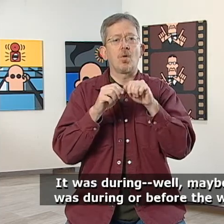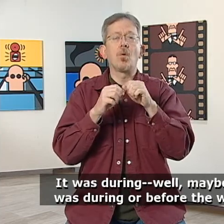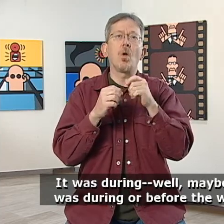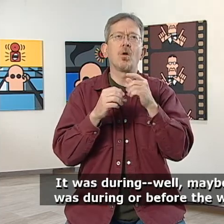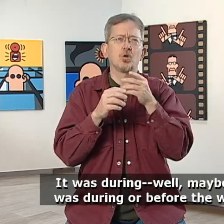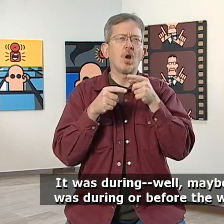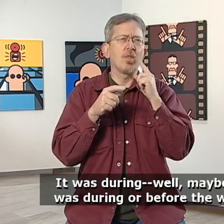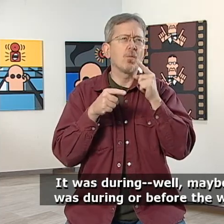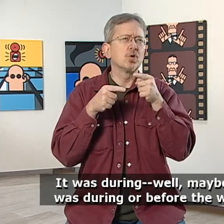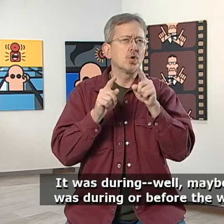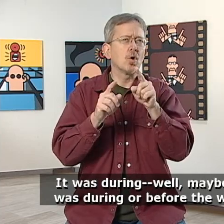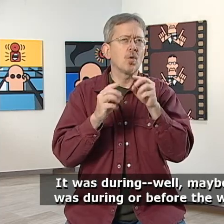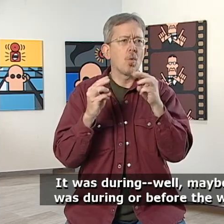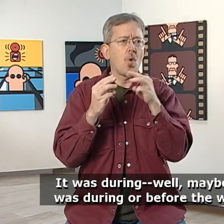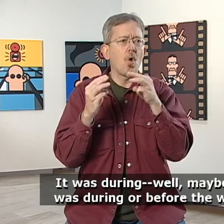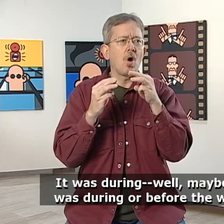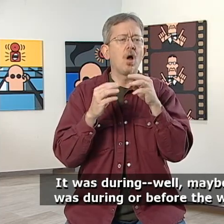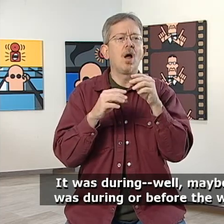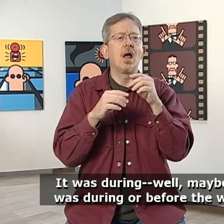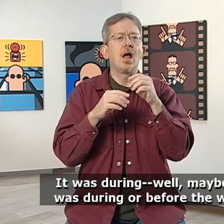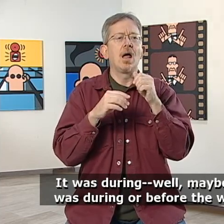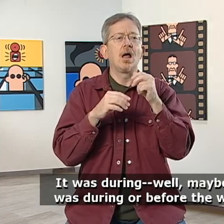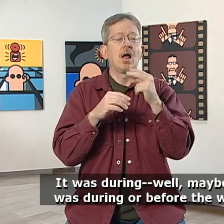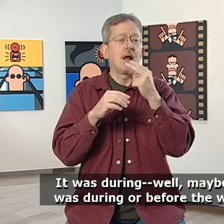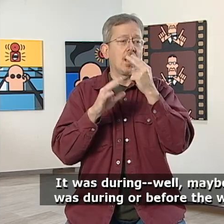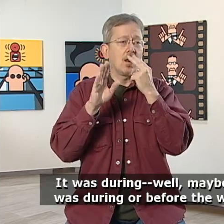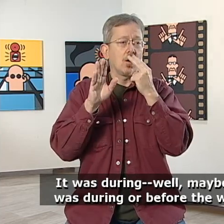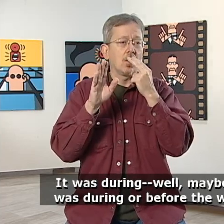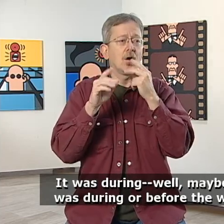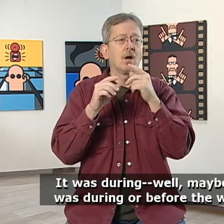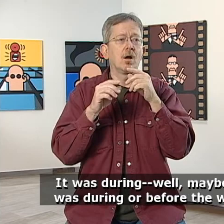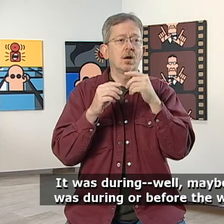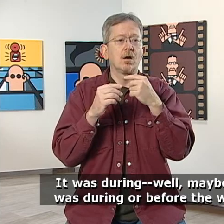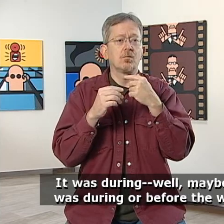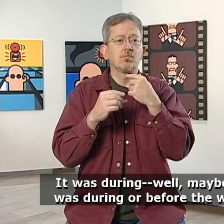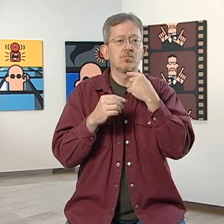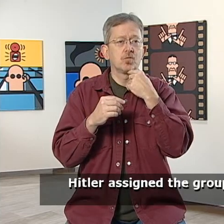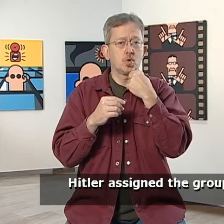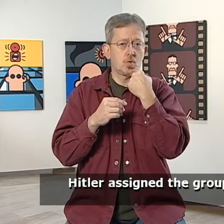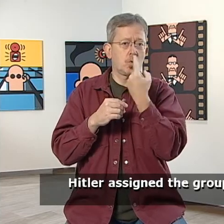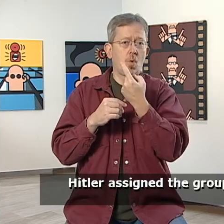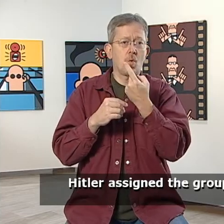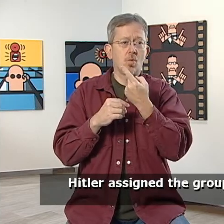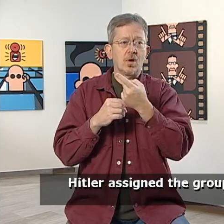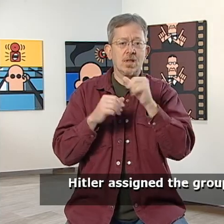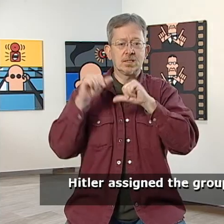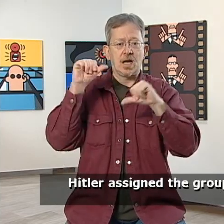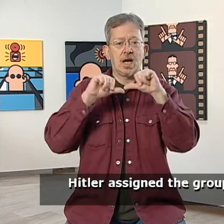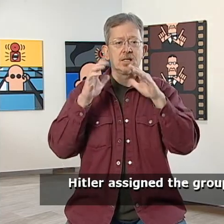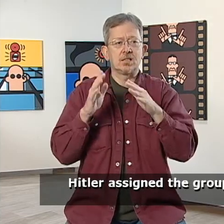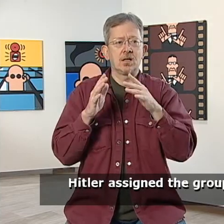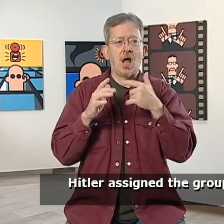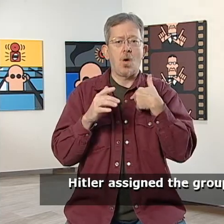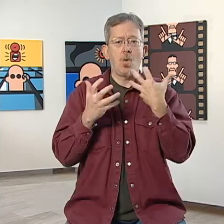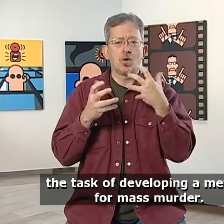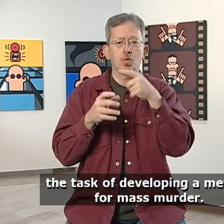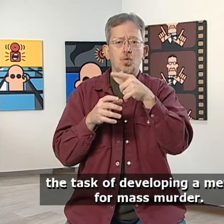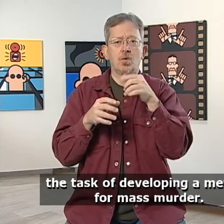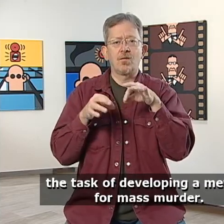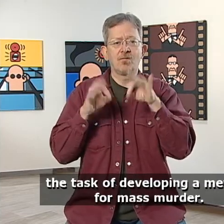It was during, well, maybe it was during or before the war, Hitler assigned the group the